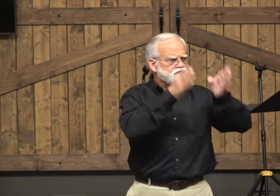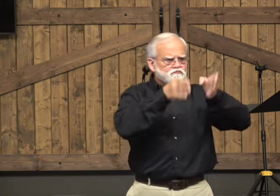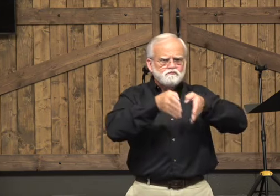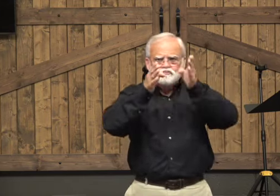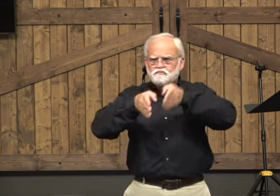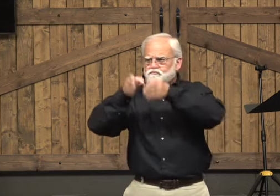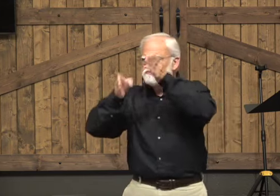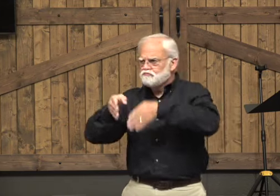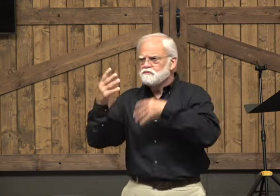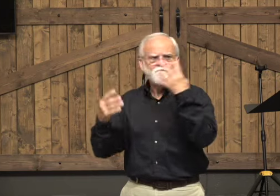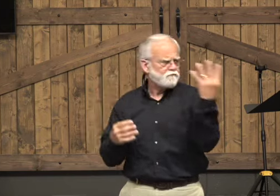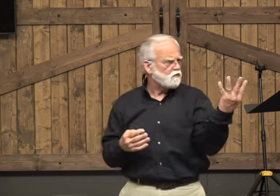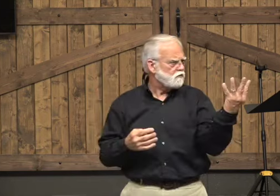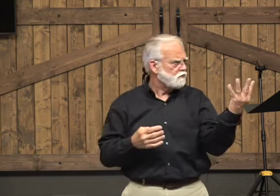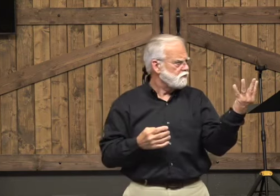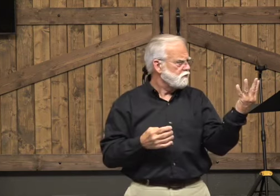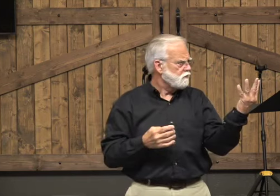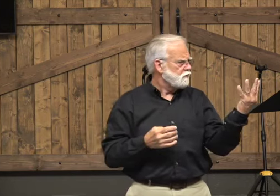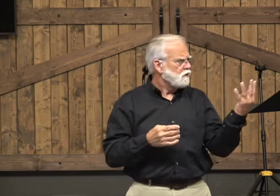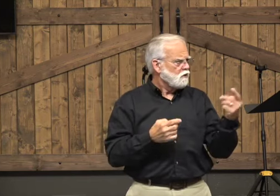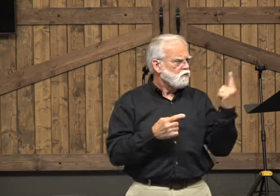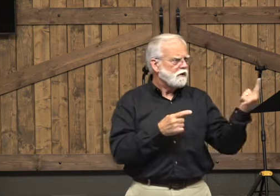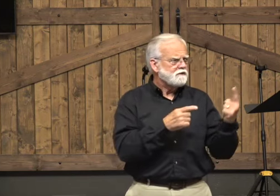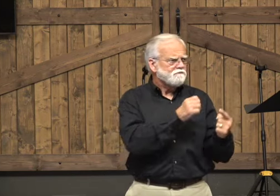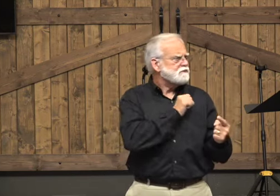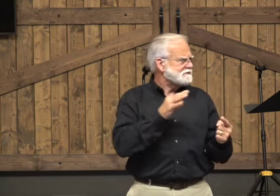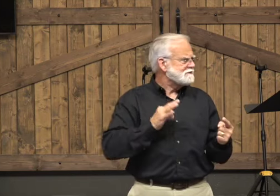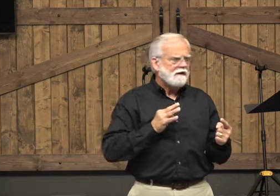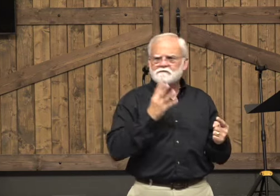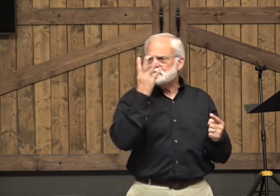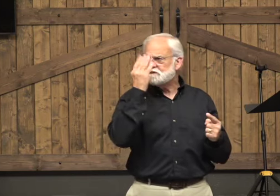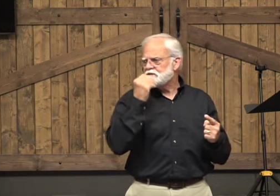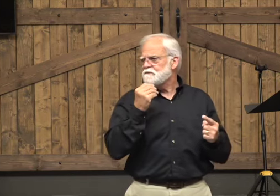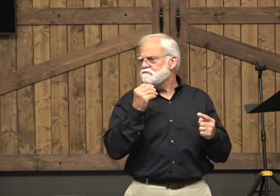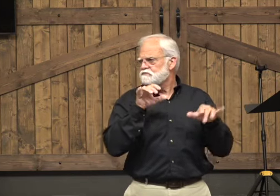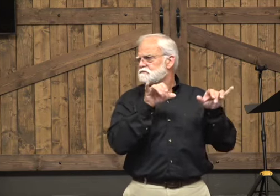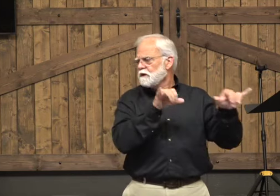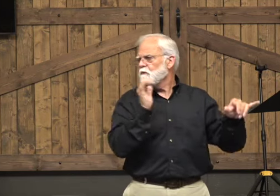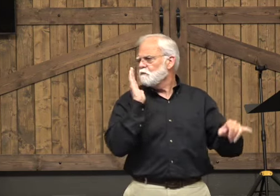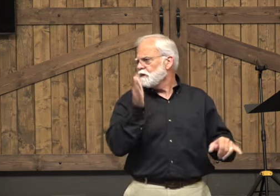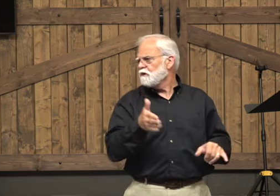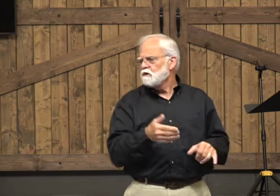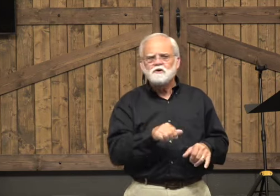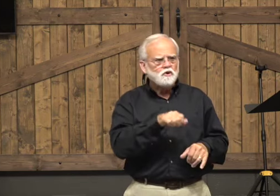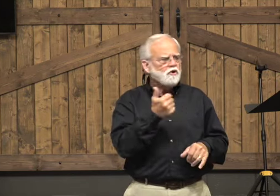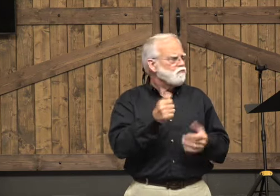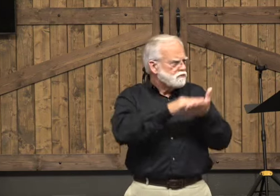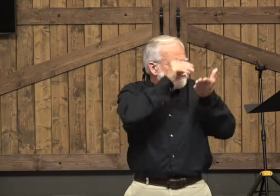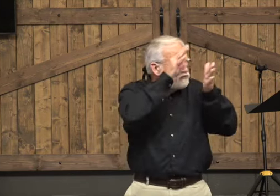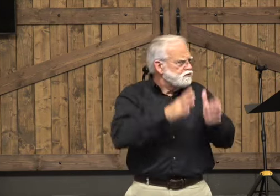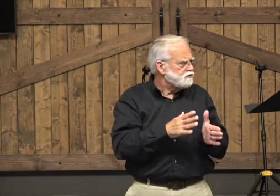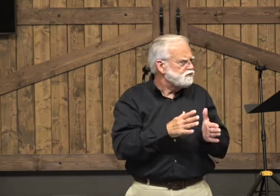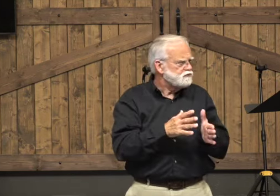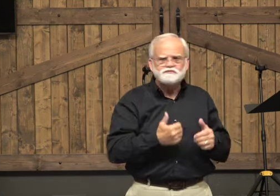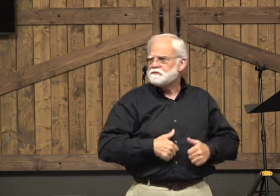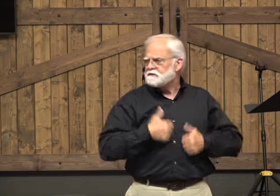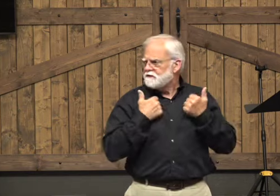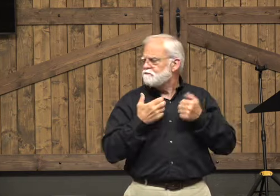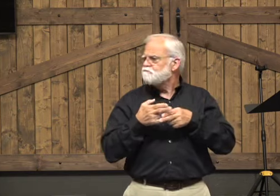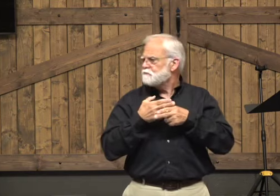And then I'm on those footballs. Well, this is the staff that's bagging. And I'm just working